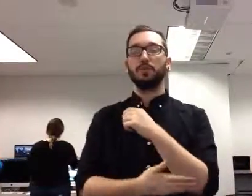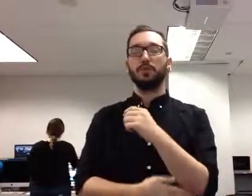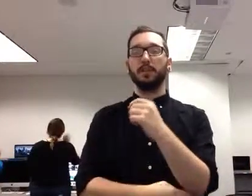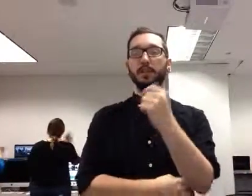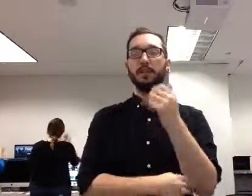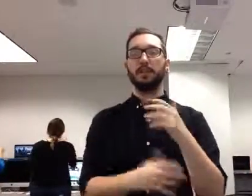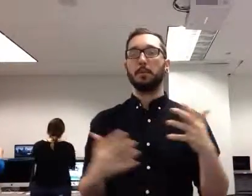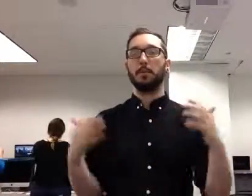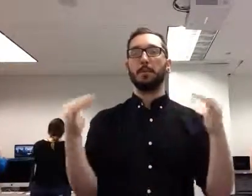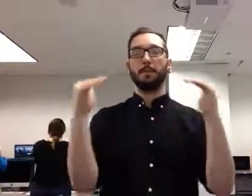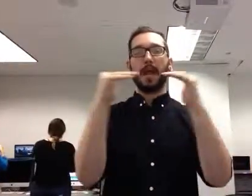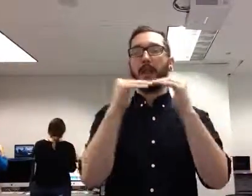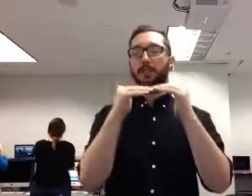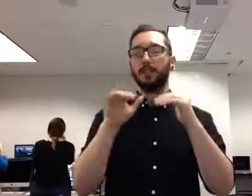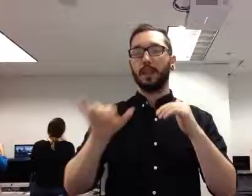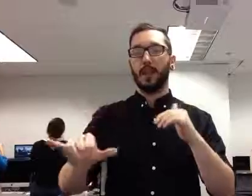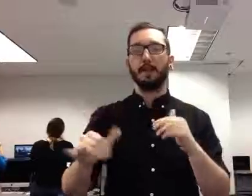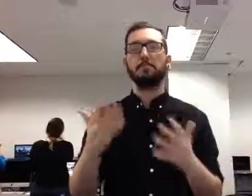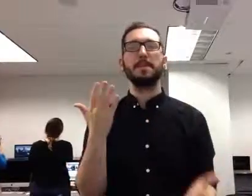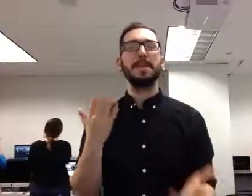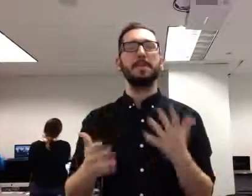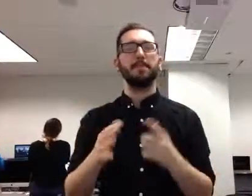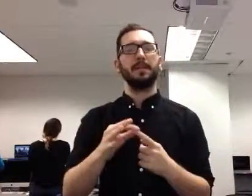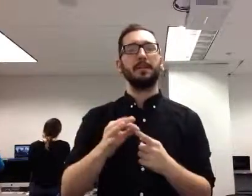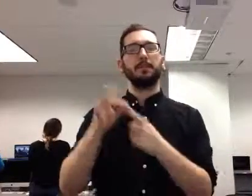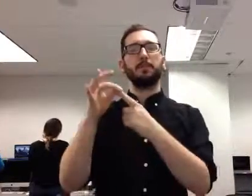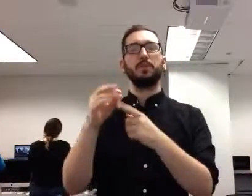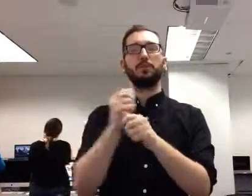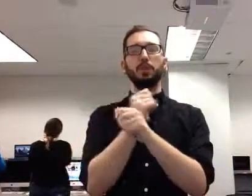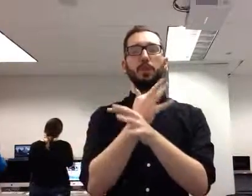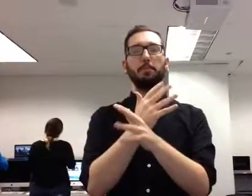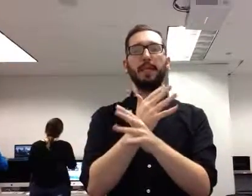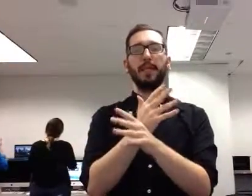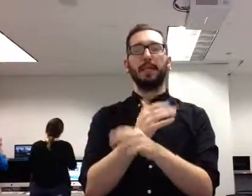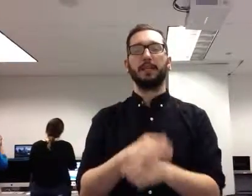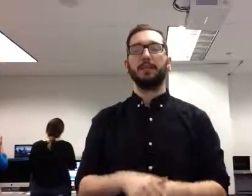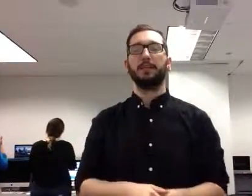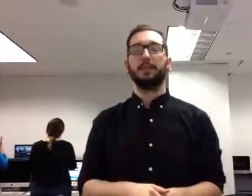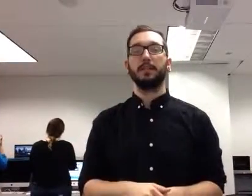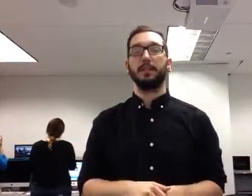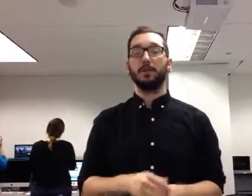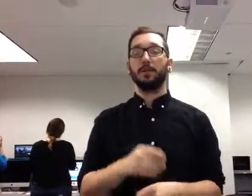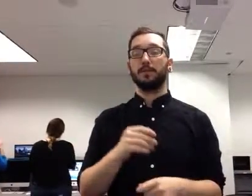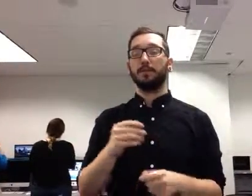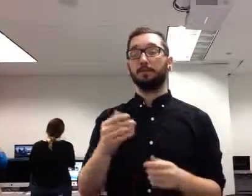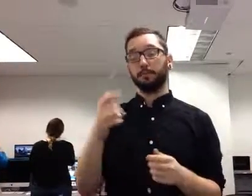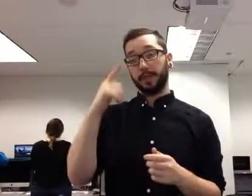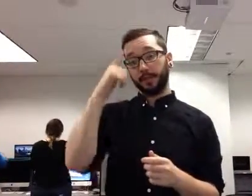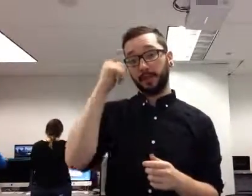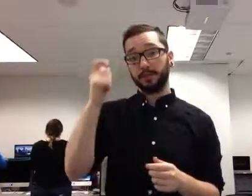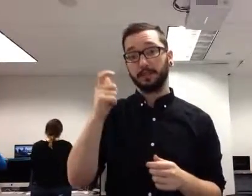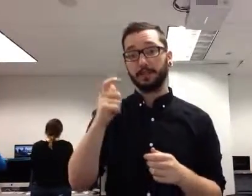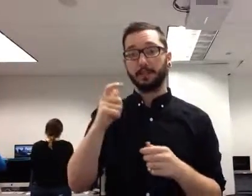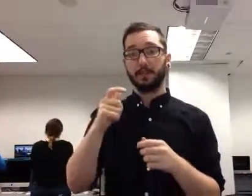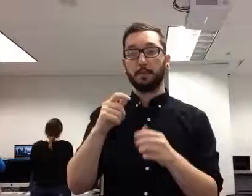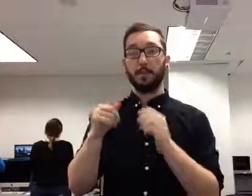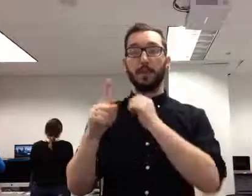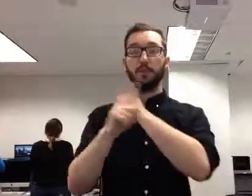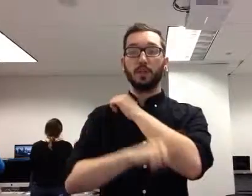of Germany. Mainly because of the depths of penetration of the Wehrmacht. I mean, they got